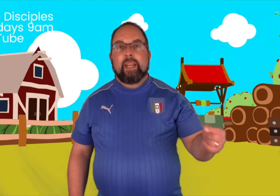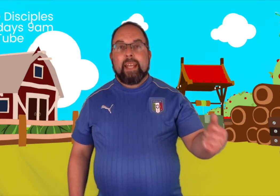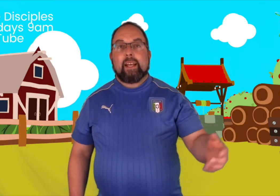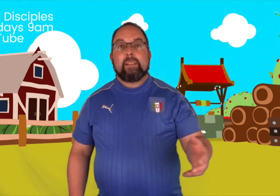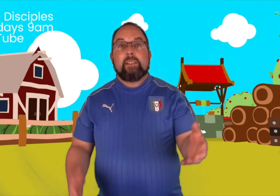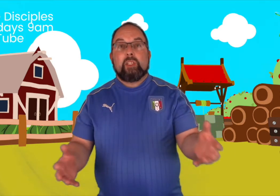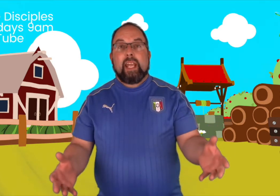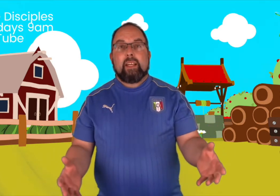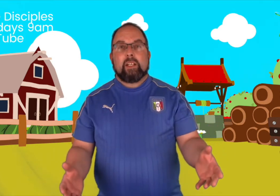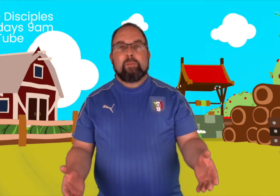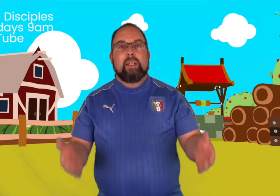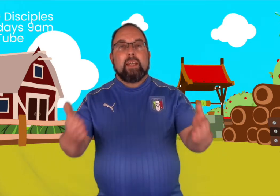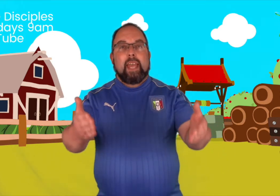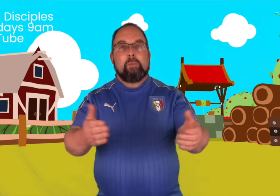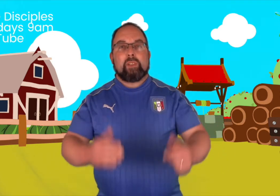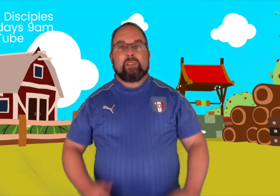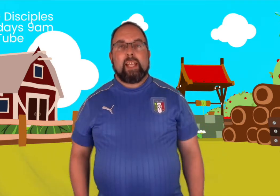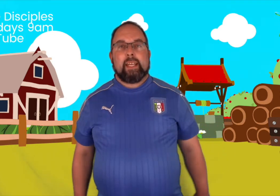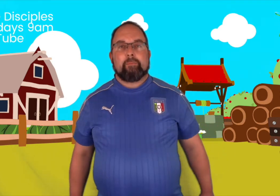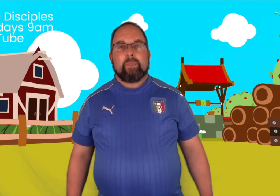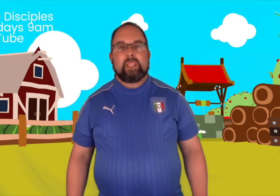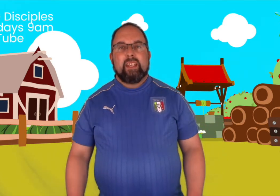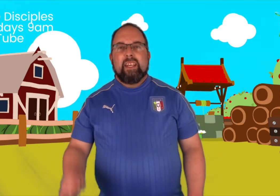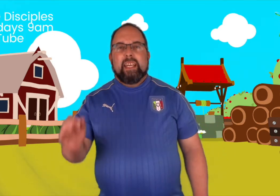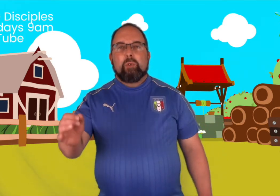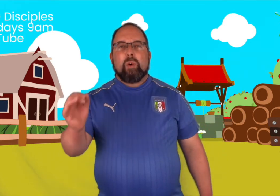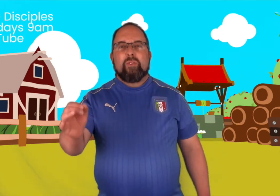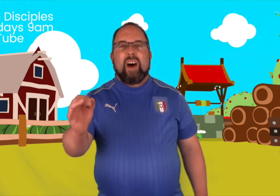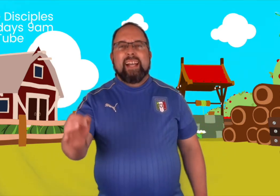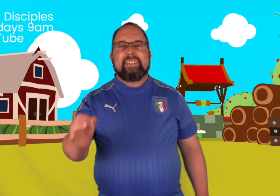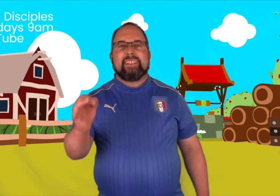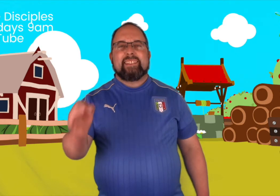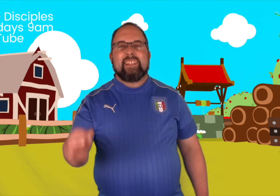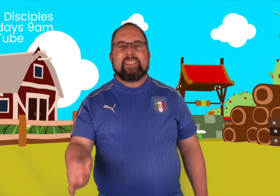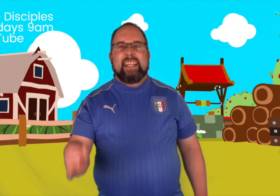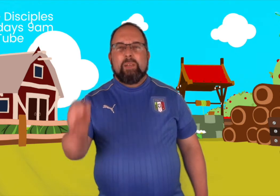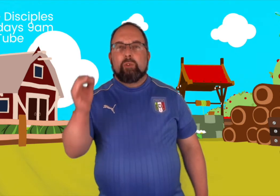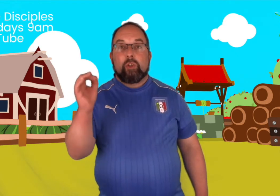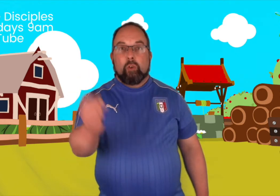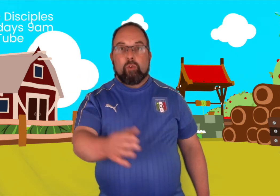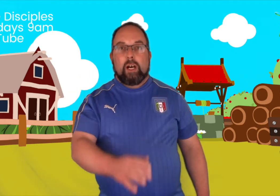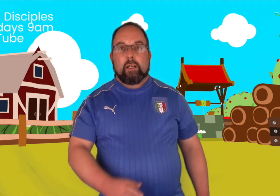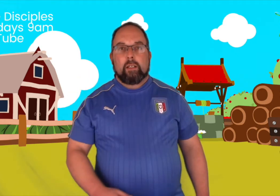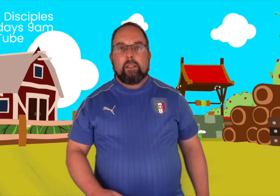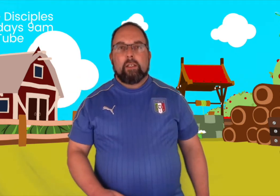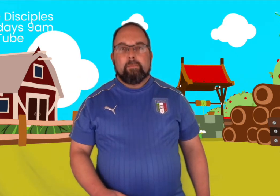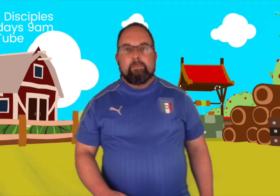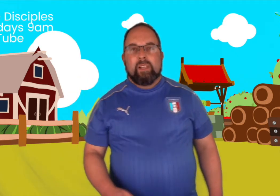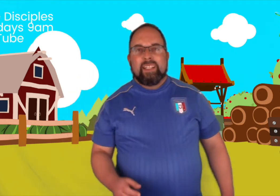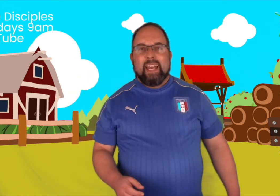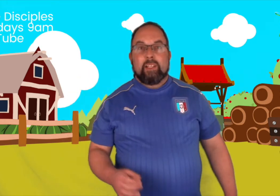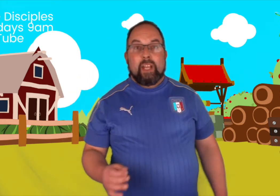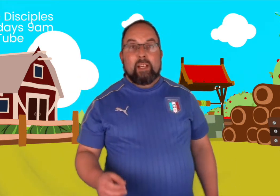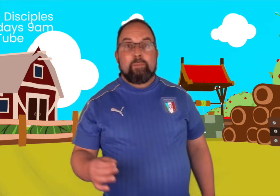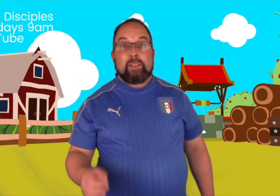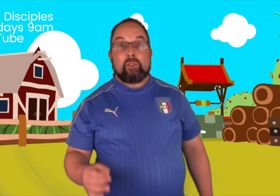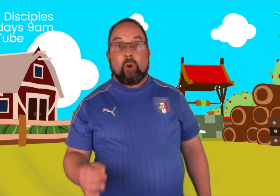their cousin Jacob came to stay. He was one of Isaac's sons, and he was on the run. Well, yeah, Jacob had stolen